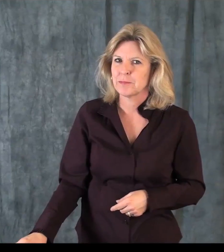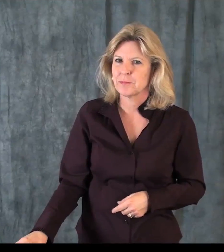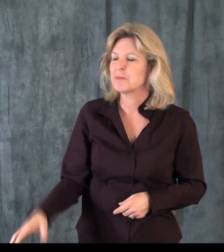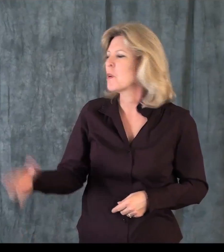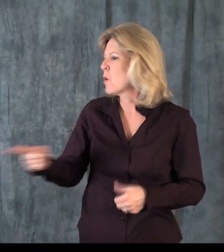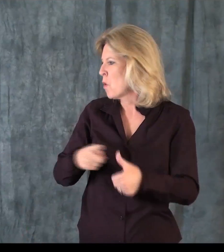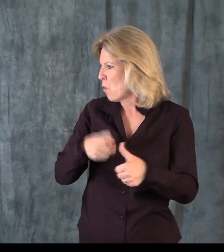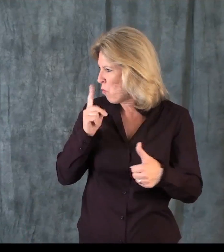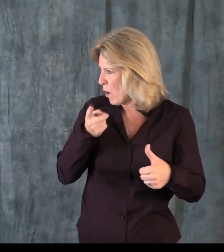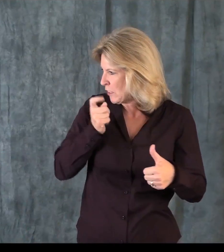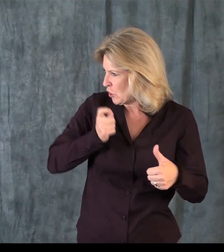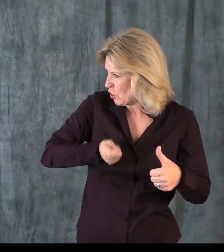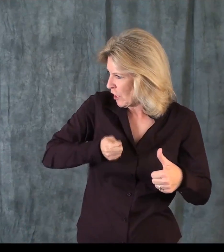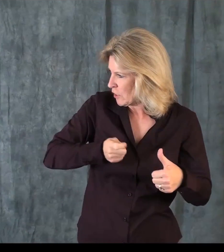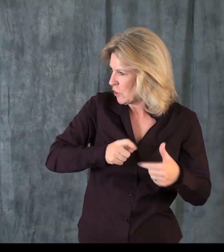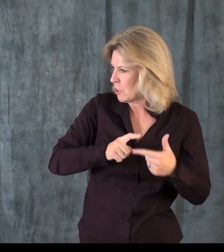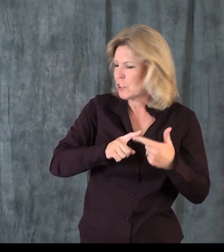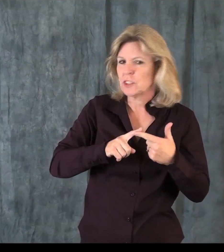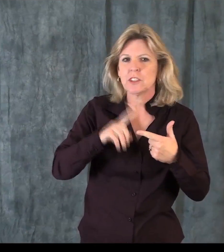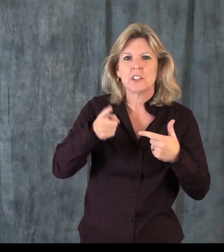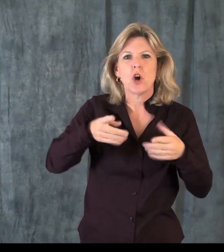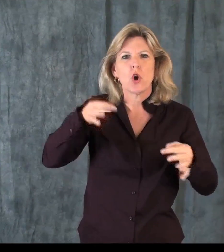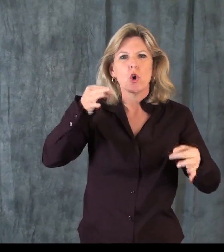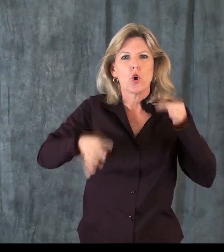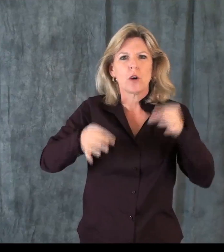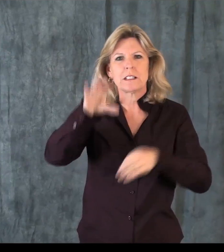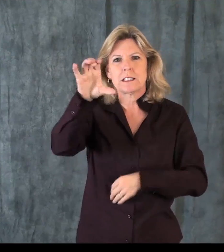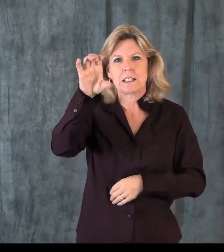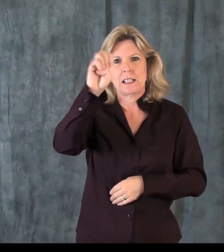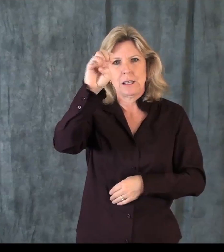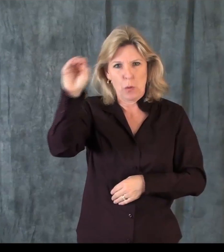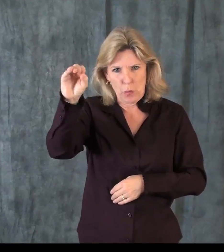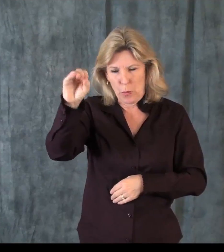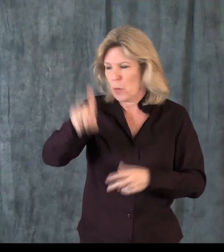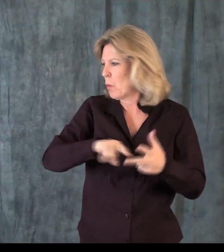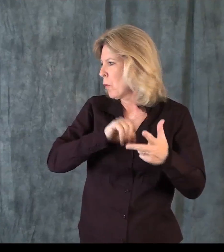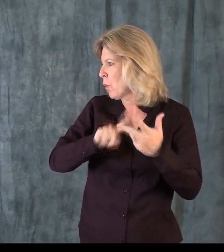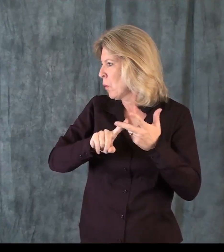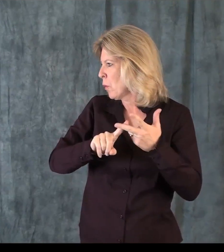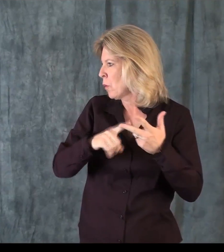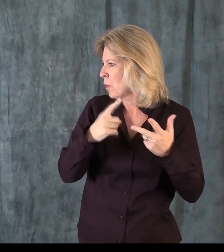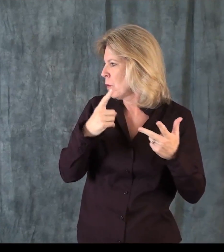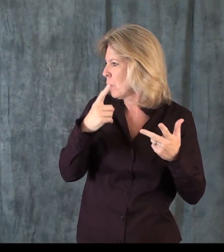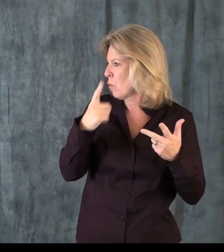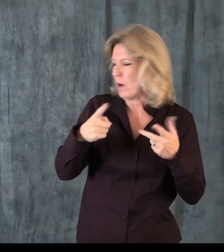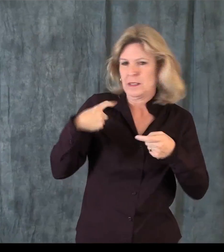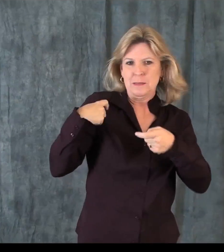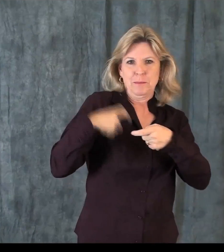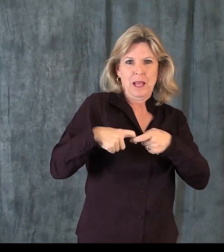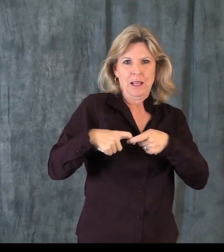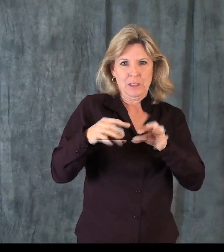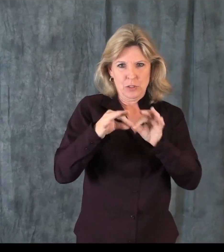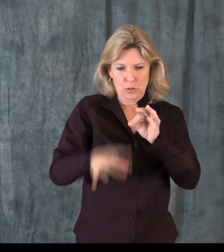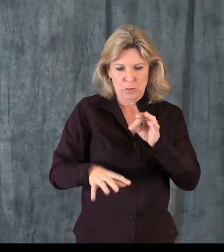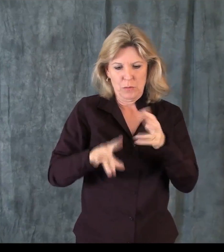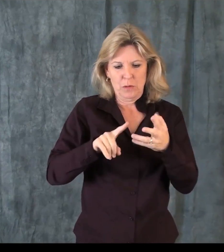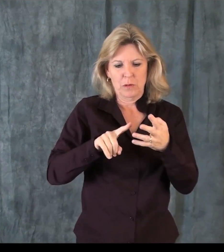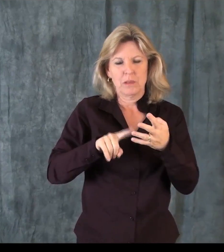committee. We have one judge who sits on the committee. We have the court's CEO. There's also a